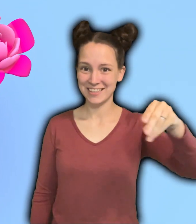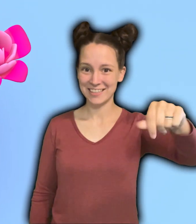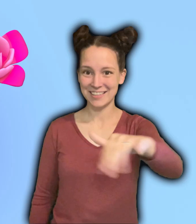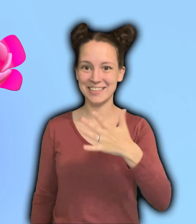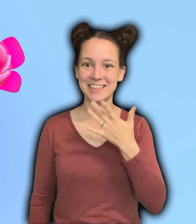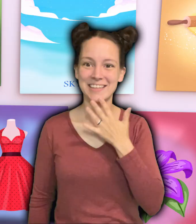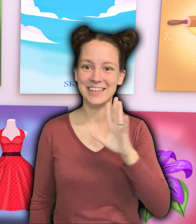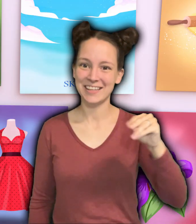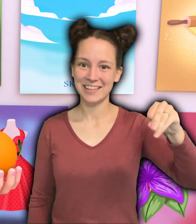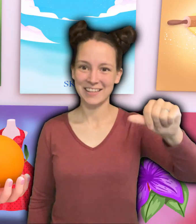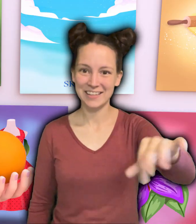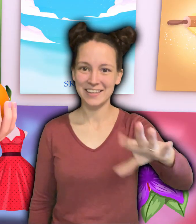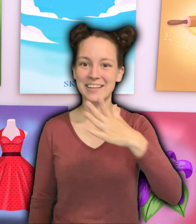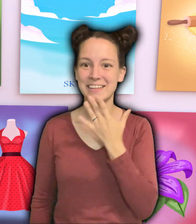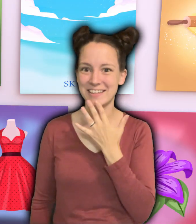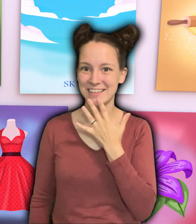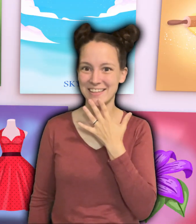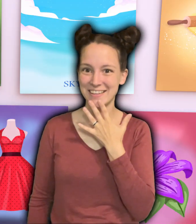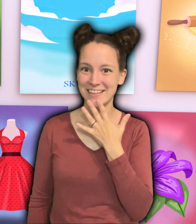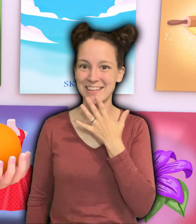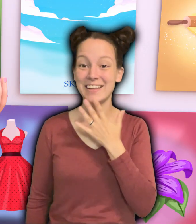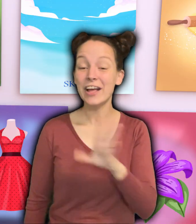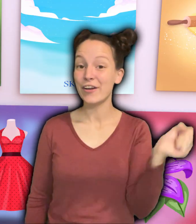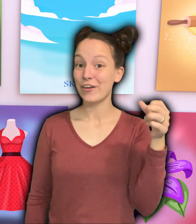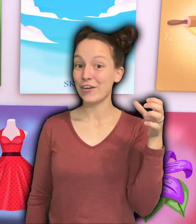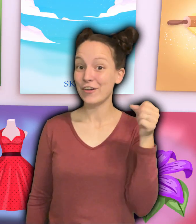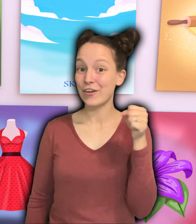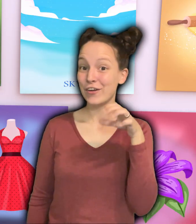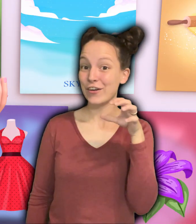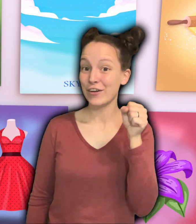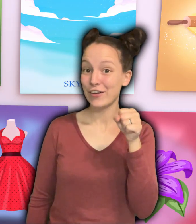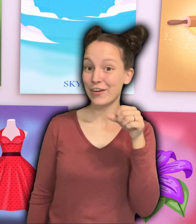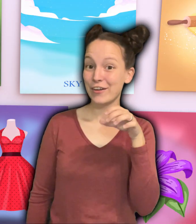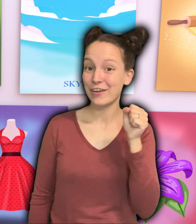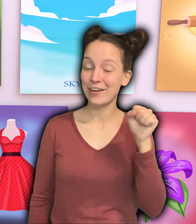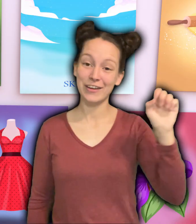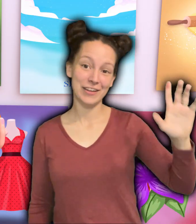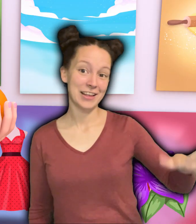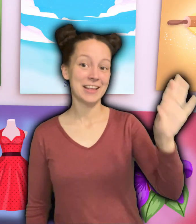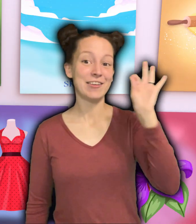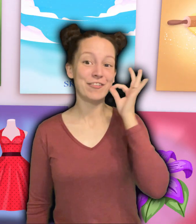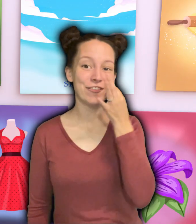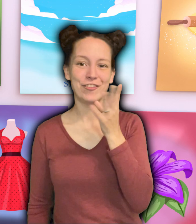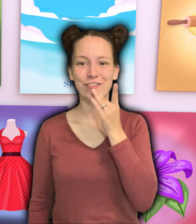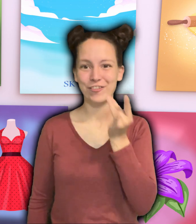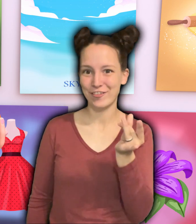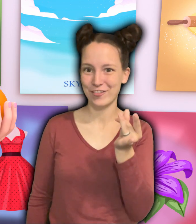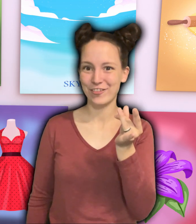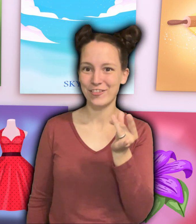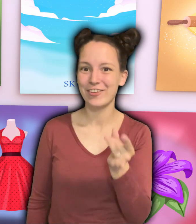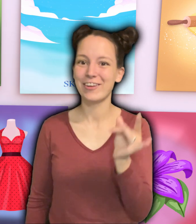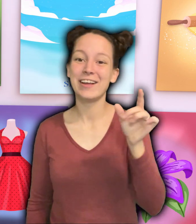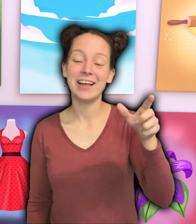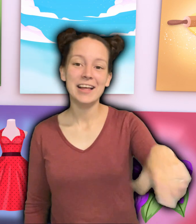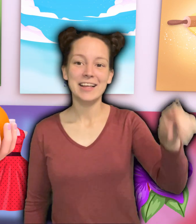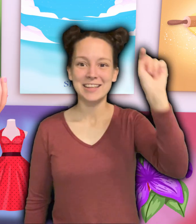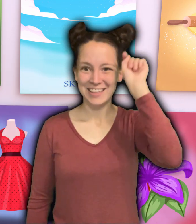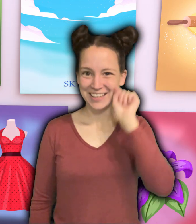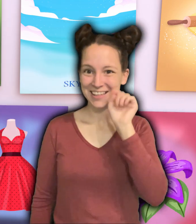And orange is like the yummy fruit Beige is the color of your shirt, of your